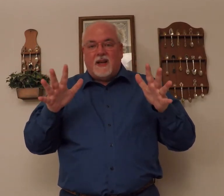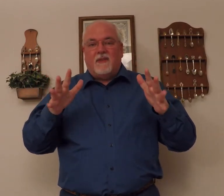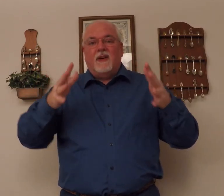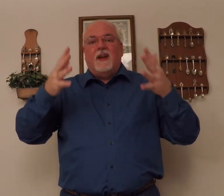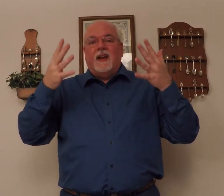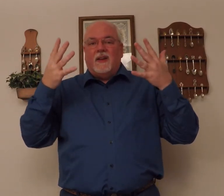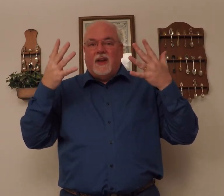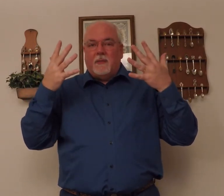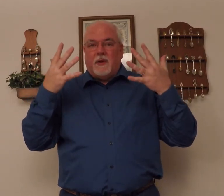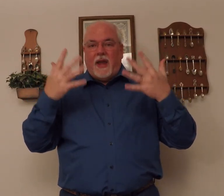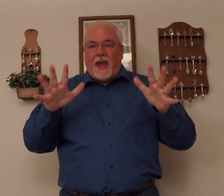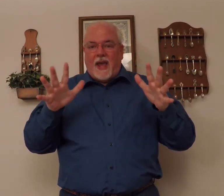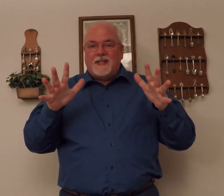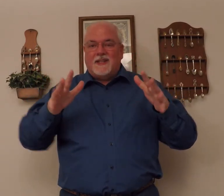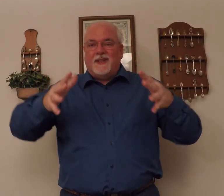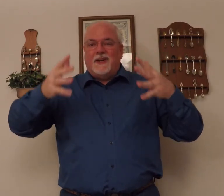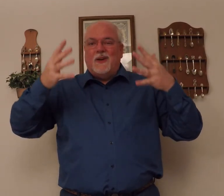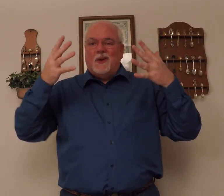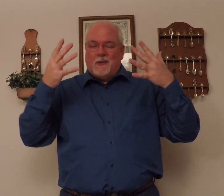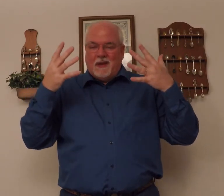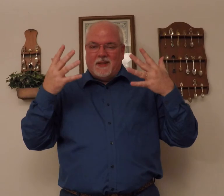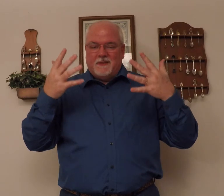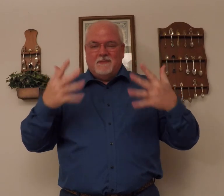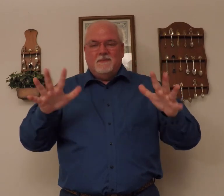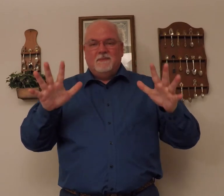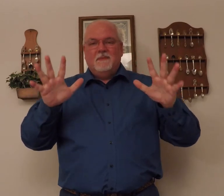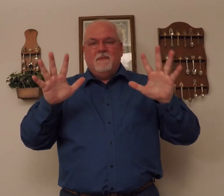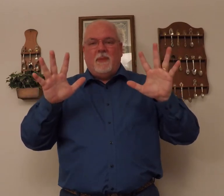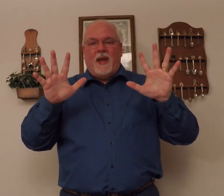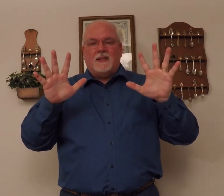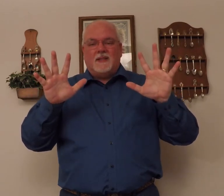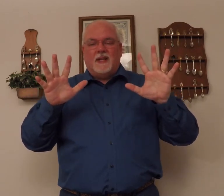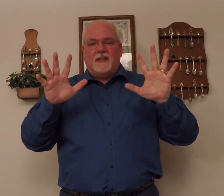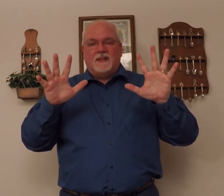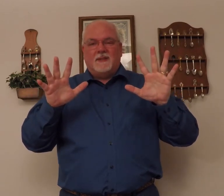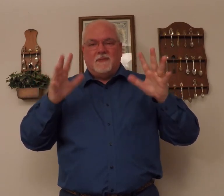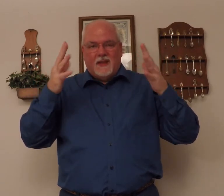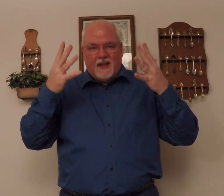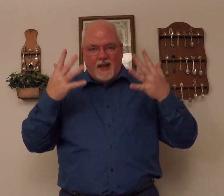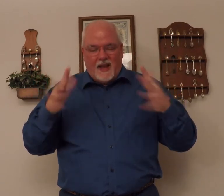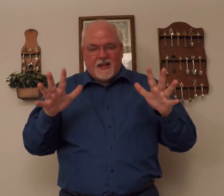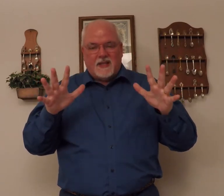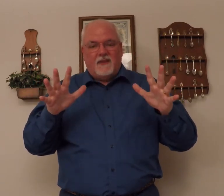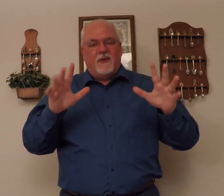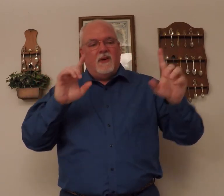ever. You got to put a has in there to make this past tense. Has ever,